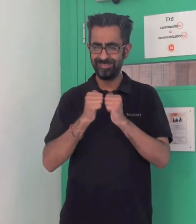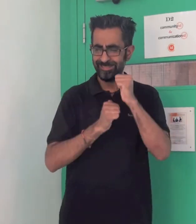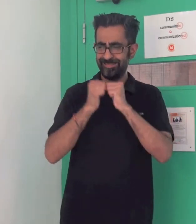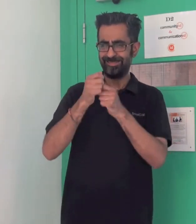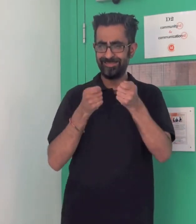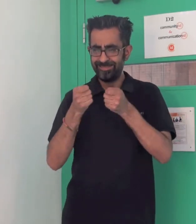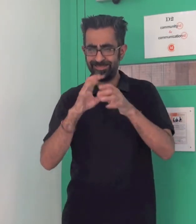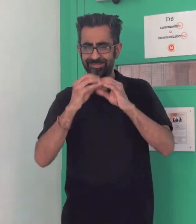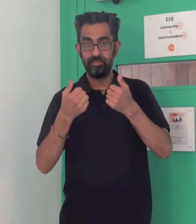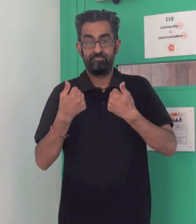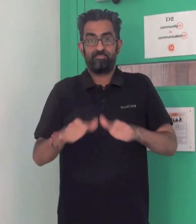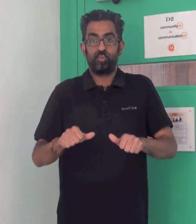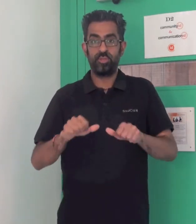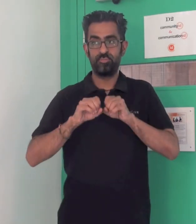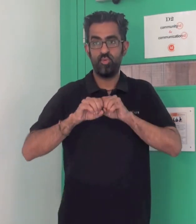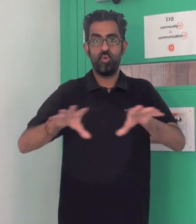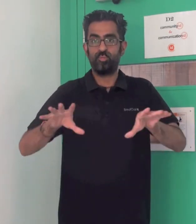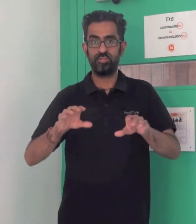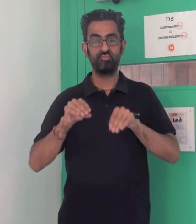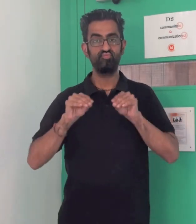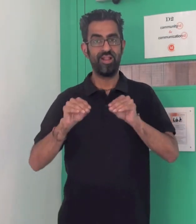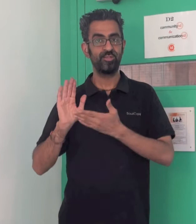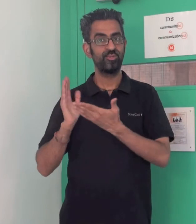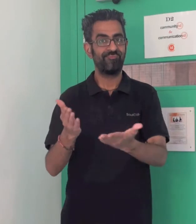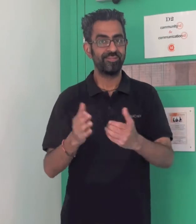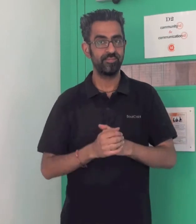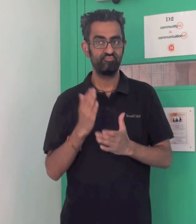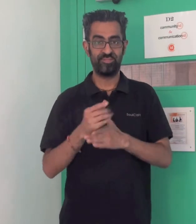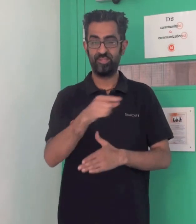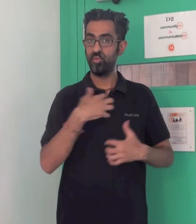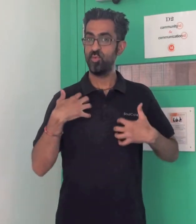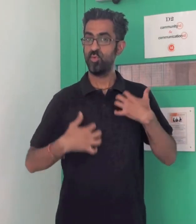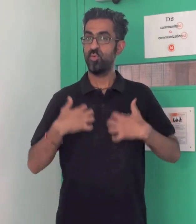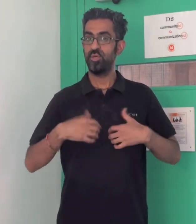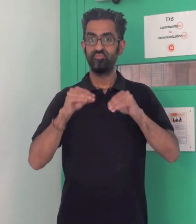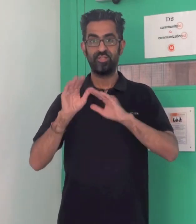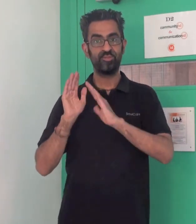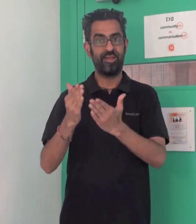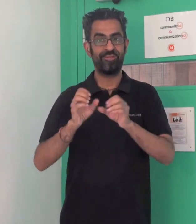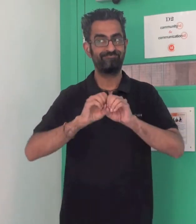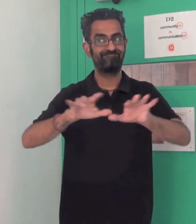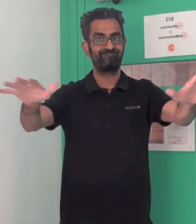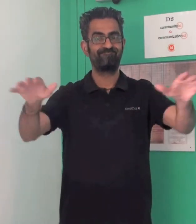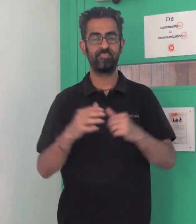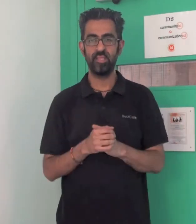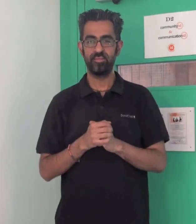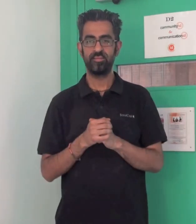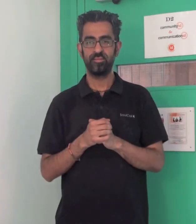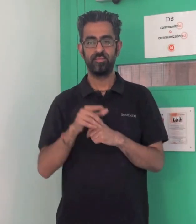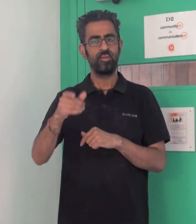We've been through a restructuring internally and we're finally ready to relaunch our training services. And we have some really exciting training